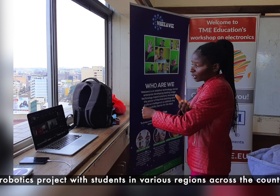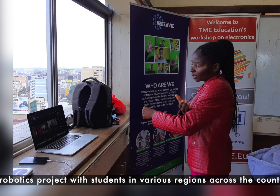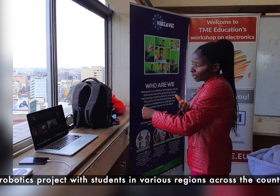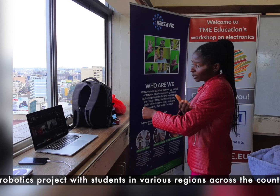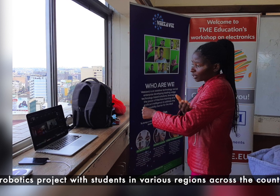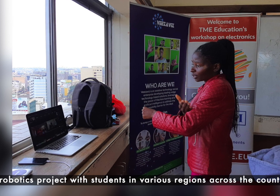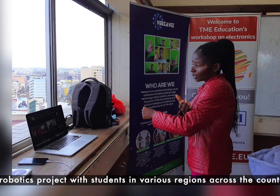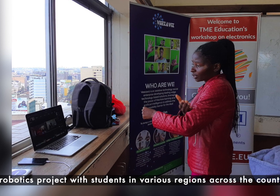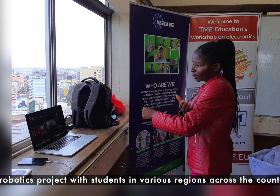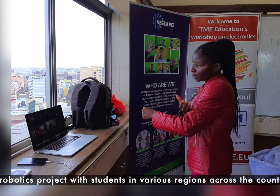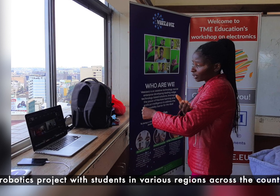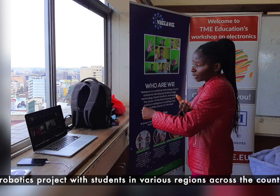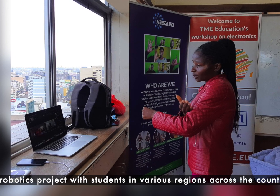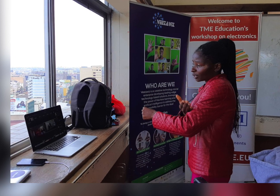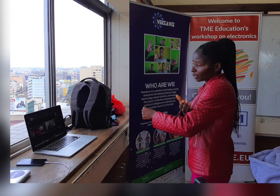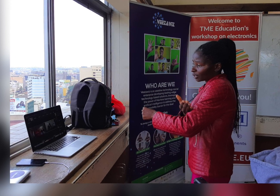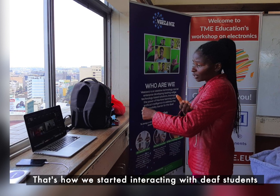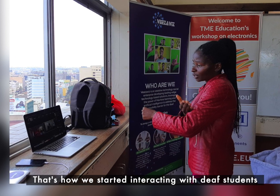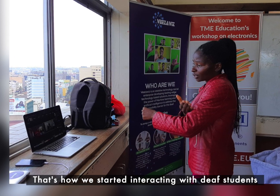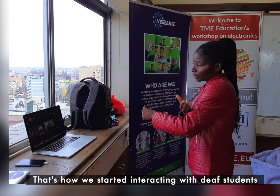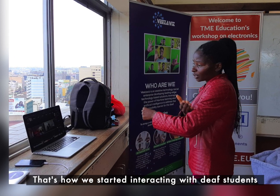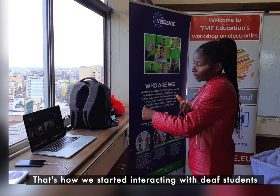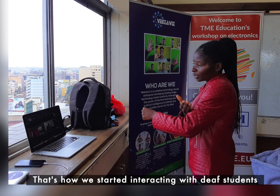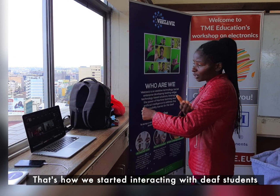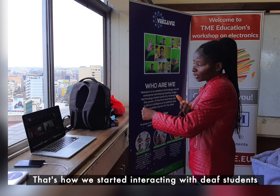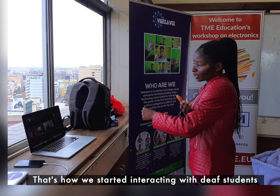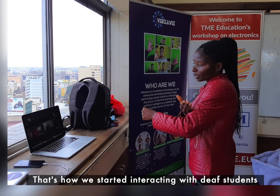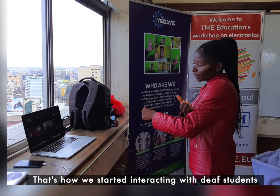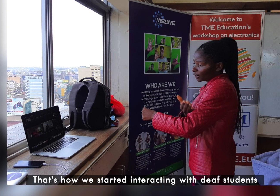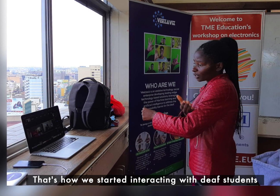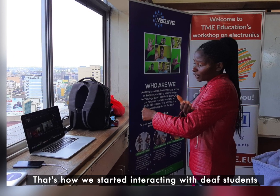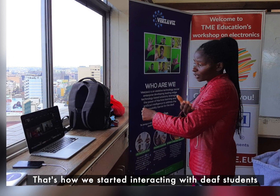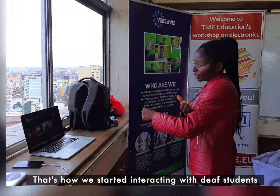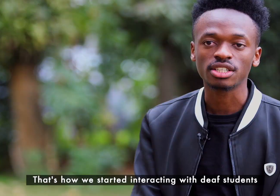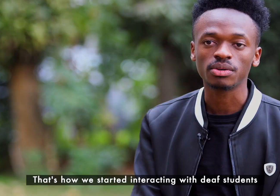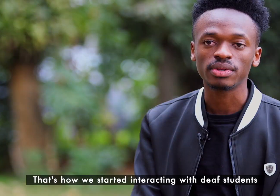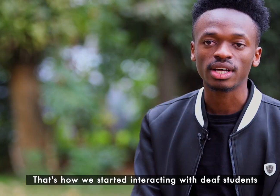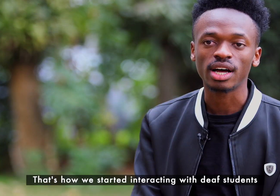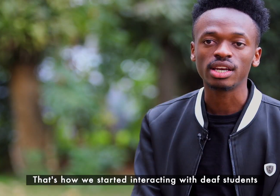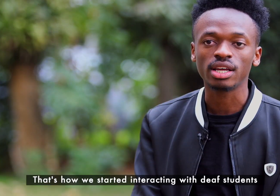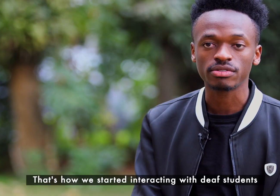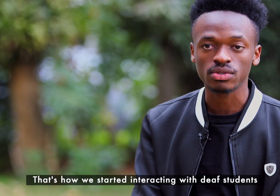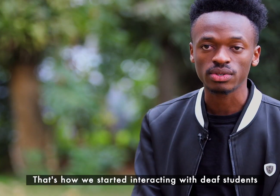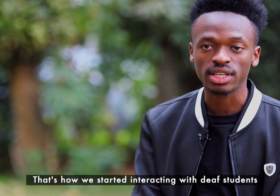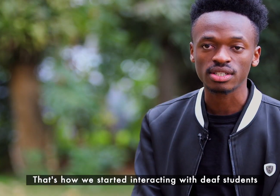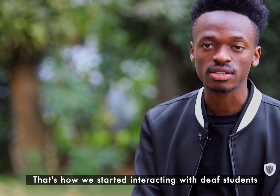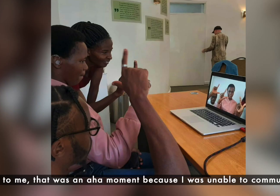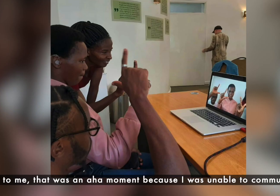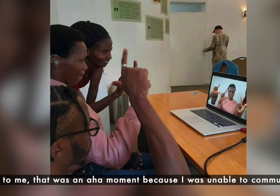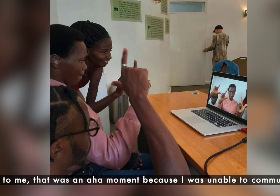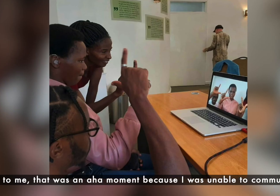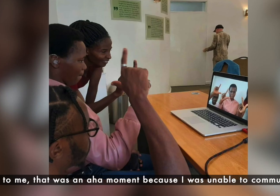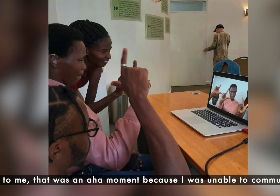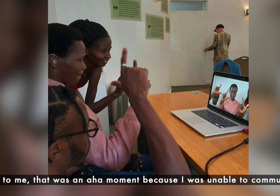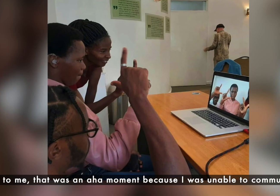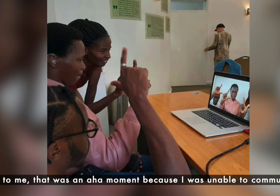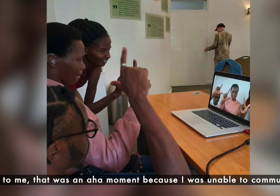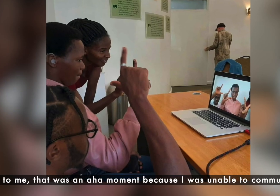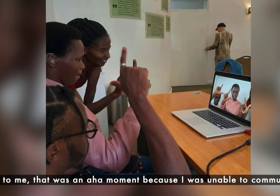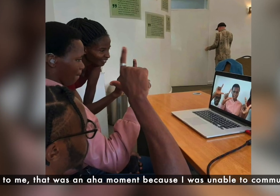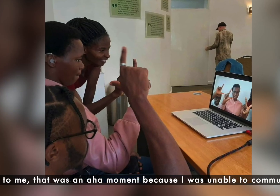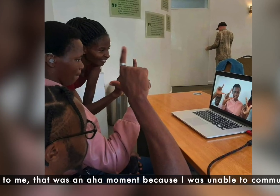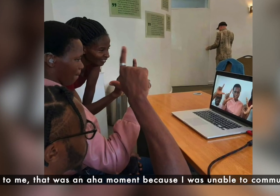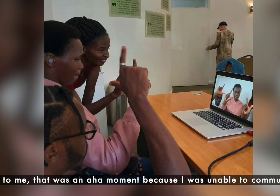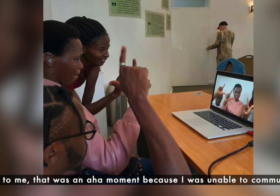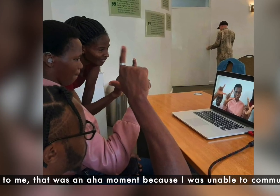in various regions across the country and that's how we started interacting with deaf students and to me that was an